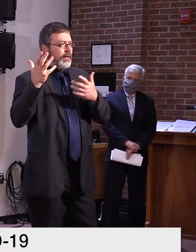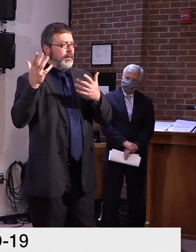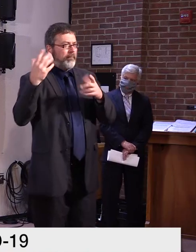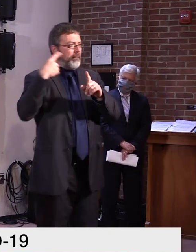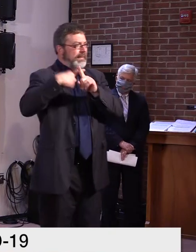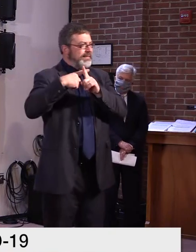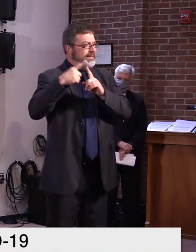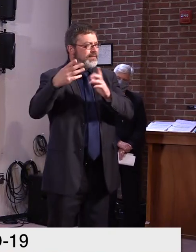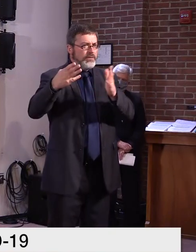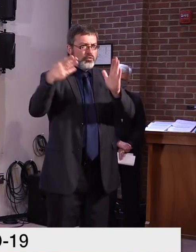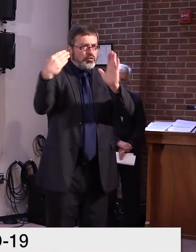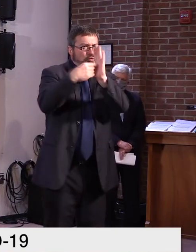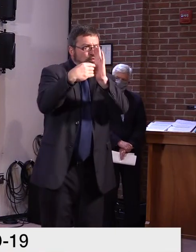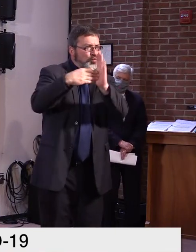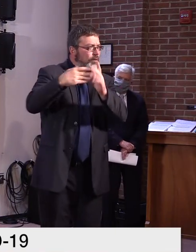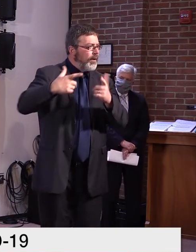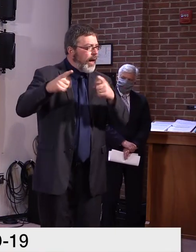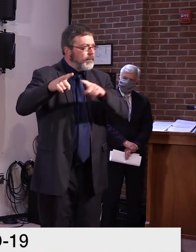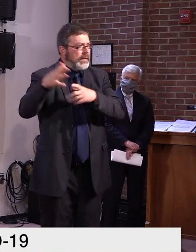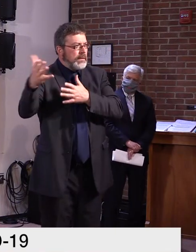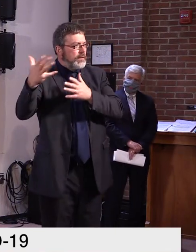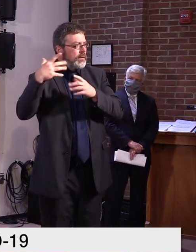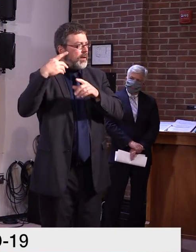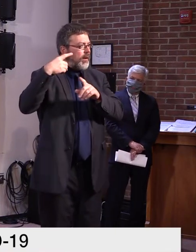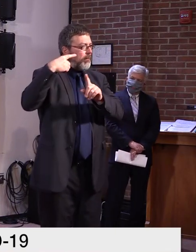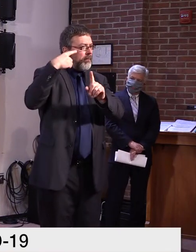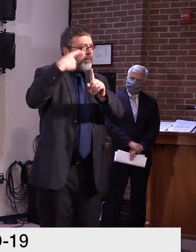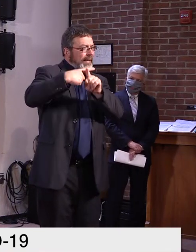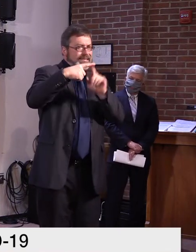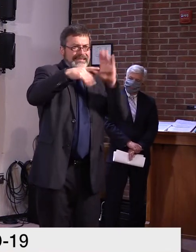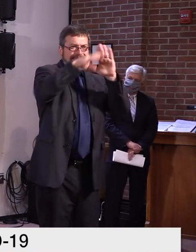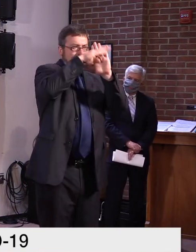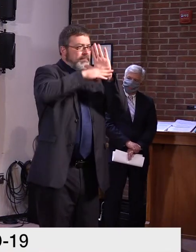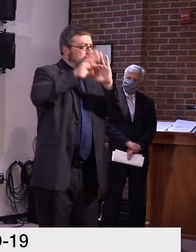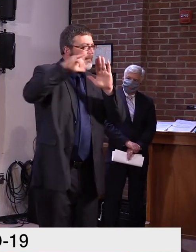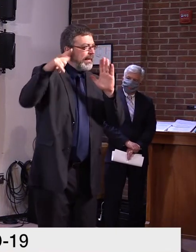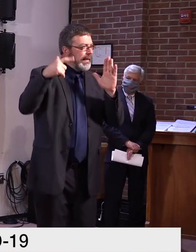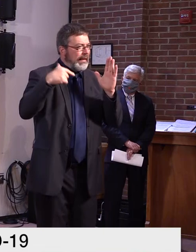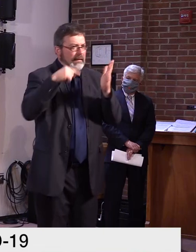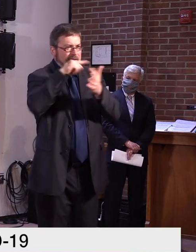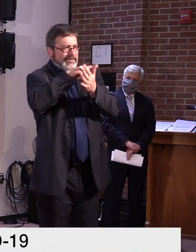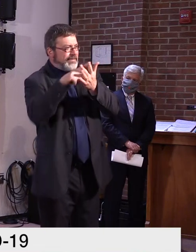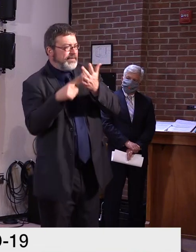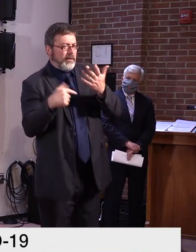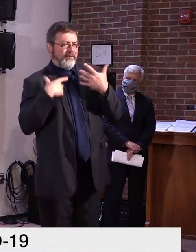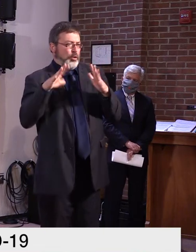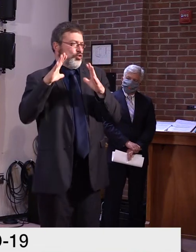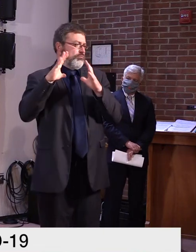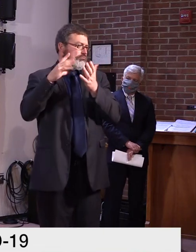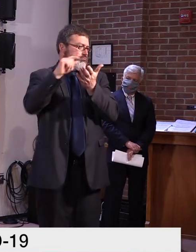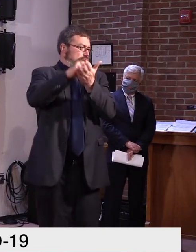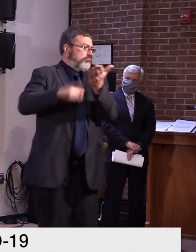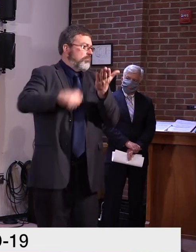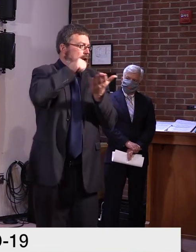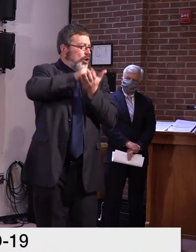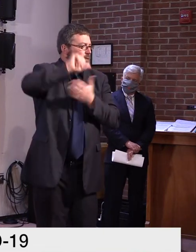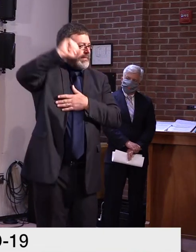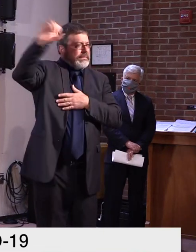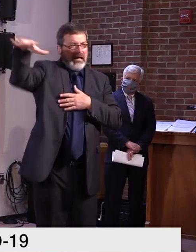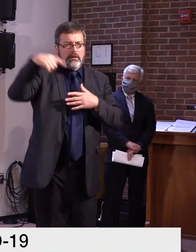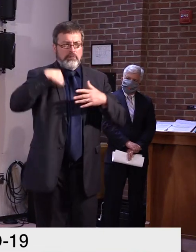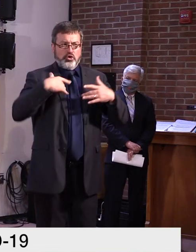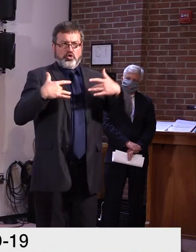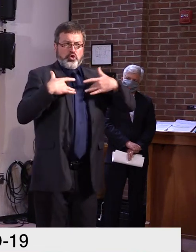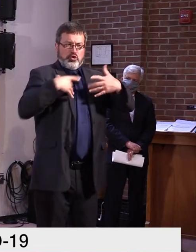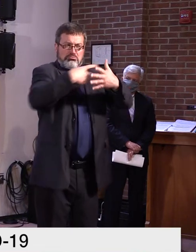but there's some other things within the bill, uh, that, uh, that I have concerns about as well. It's, uh, it's interesting when you, when you see, I mean,